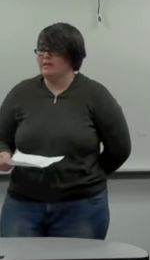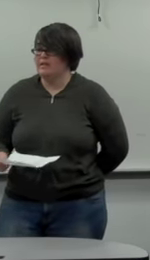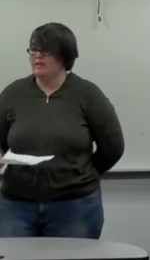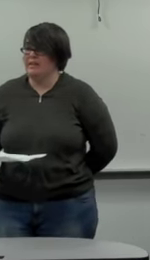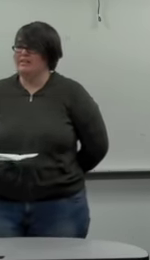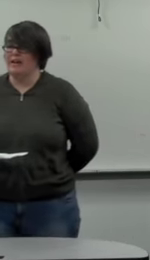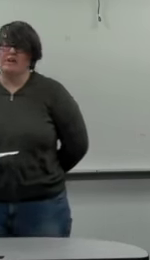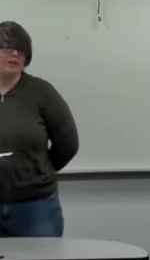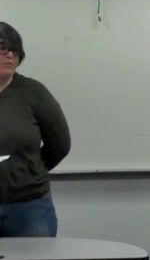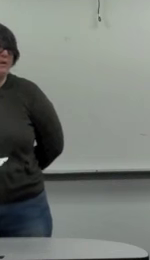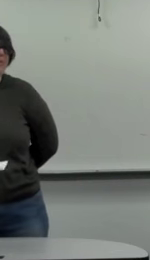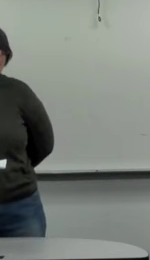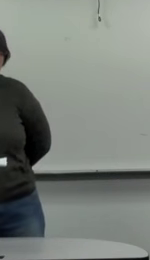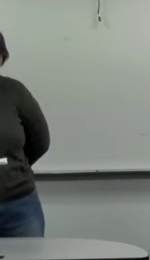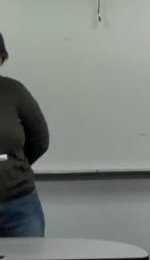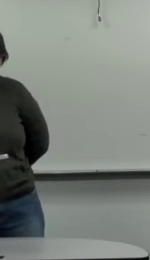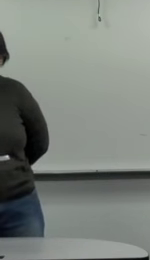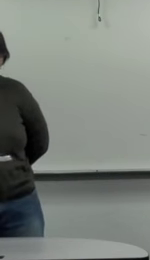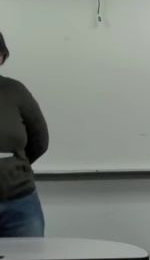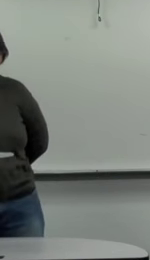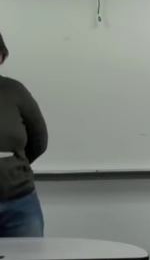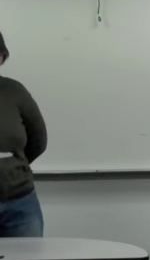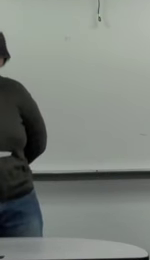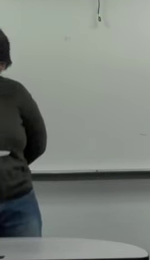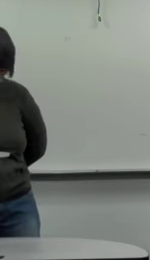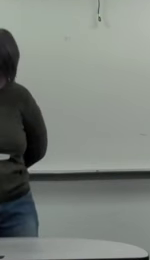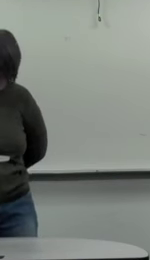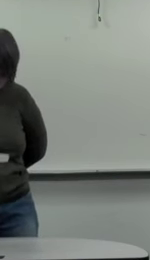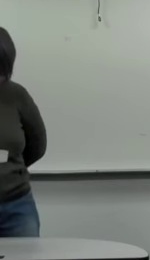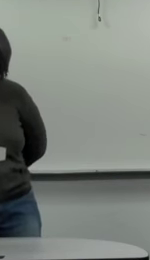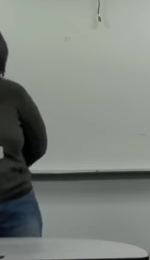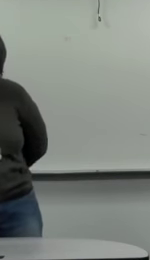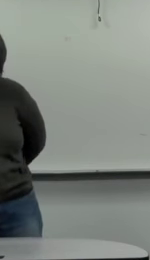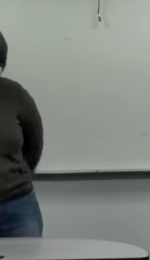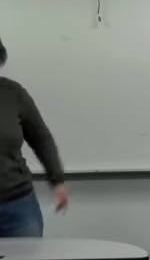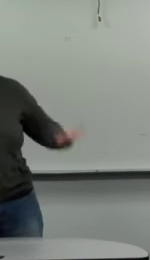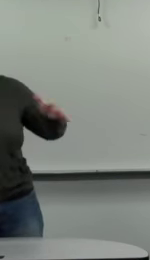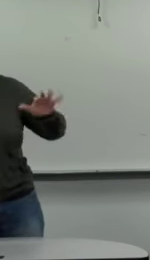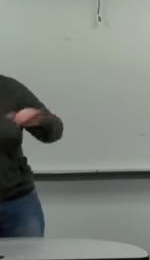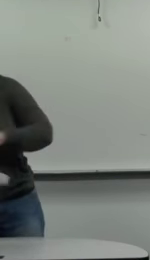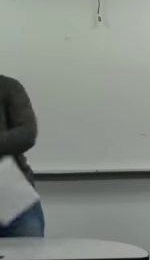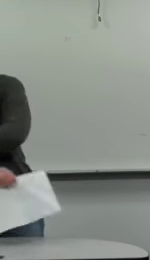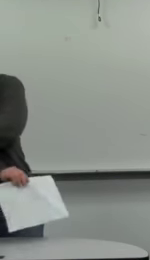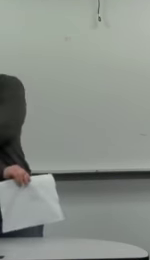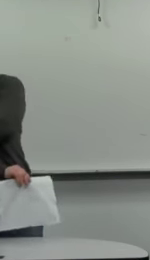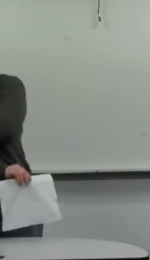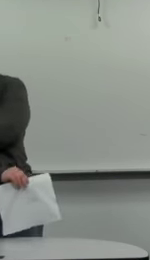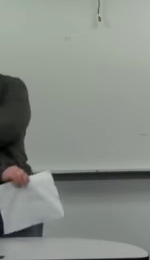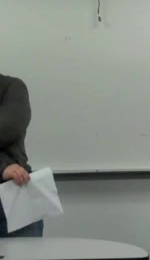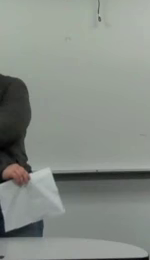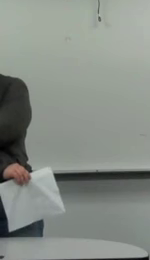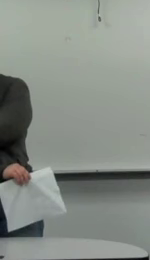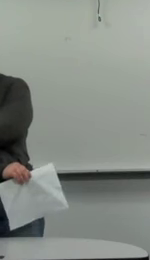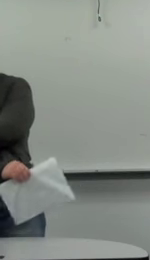These include things like hookworm, tapeworm, whipworm, hookworm, it cuts both ways.